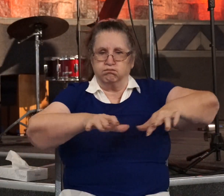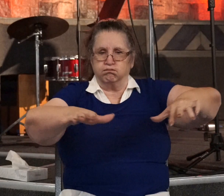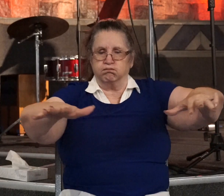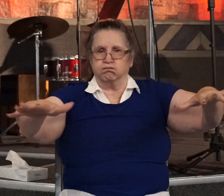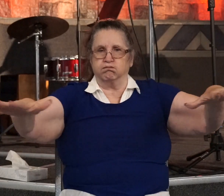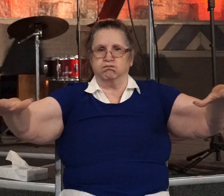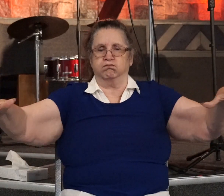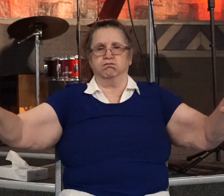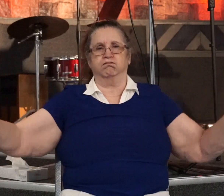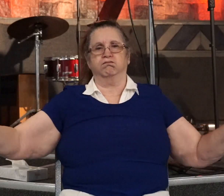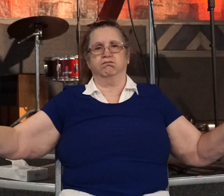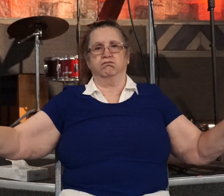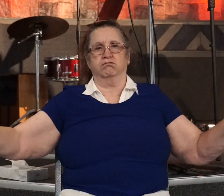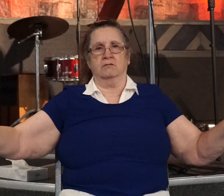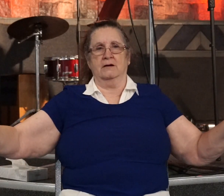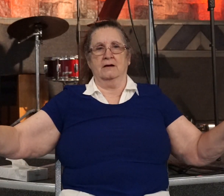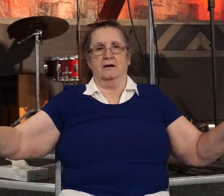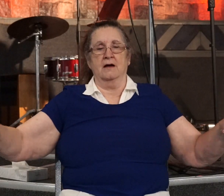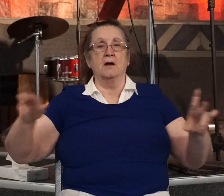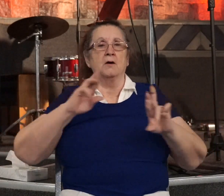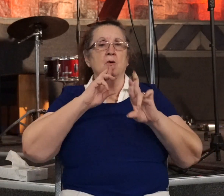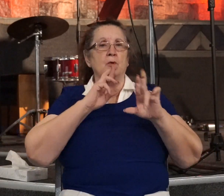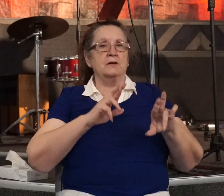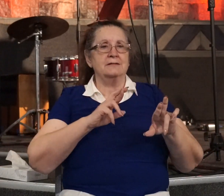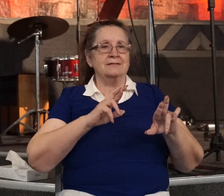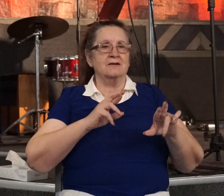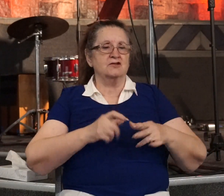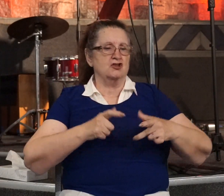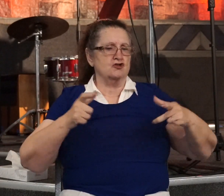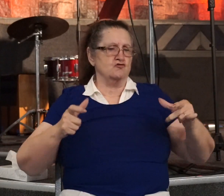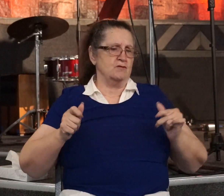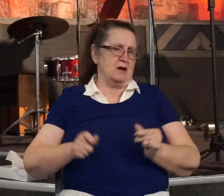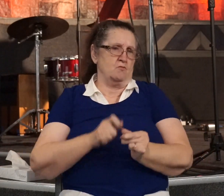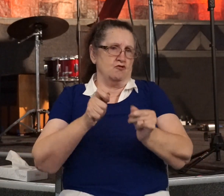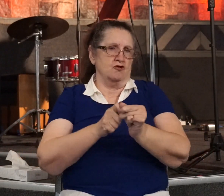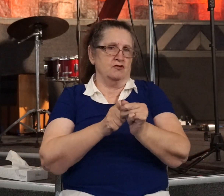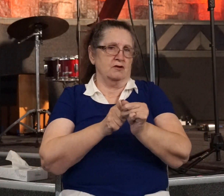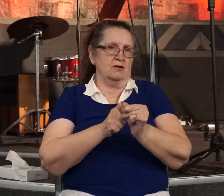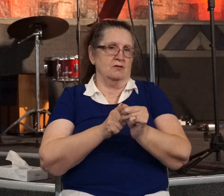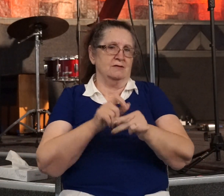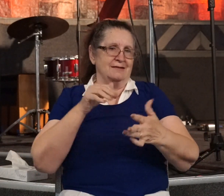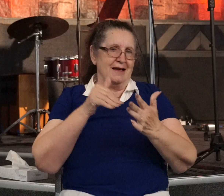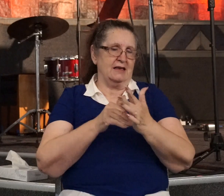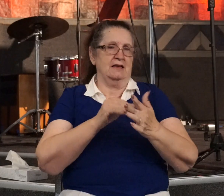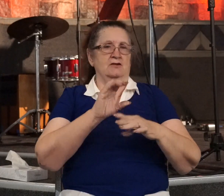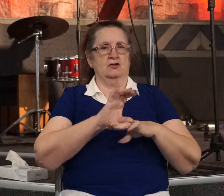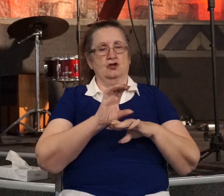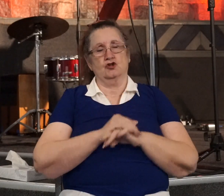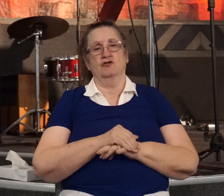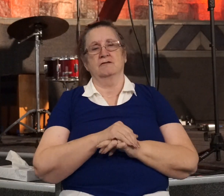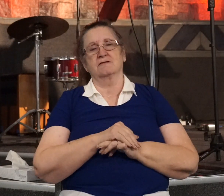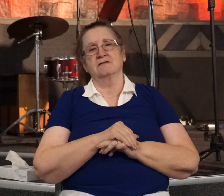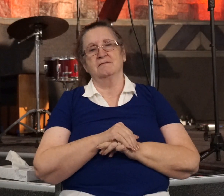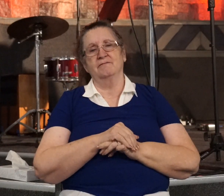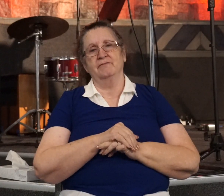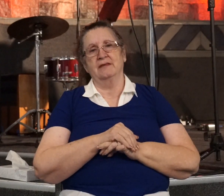as a result of this great persecution that had come upon the church. And a big part of that